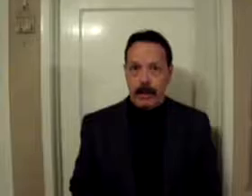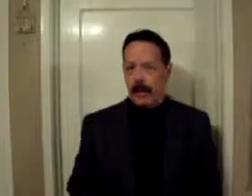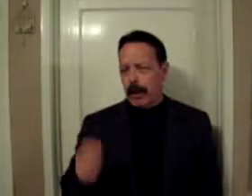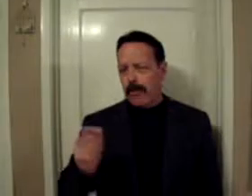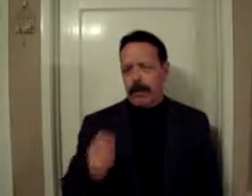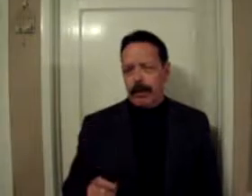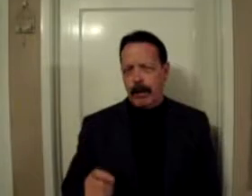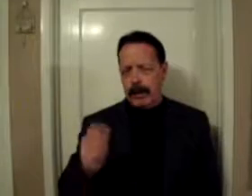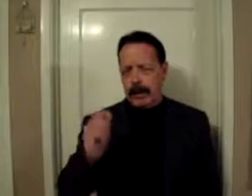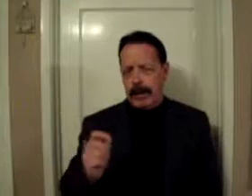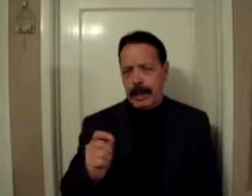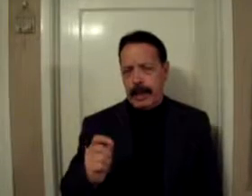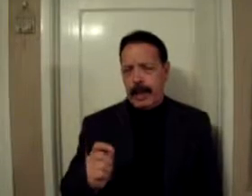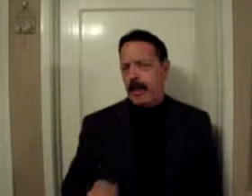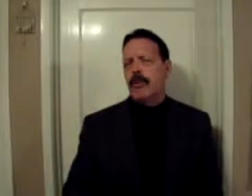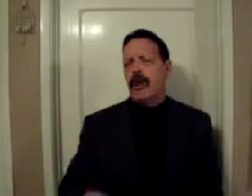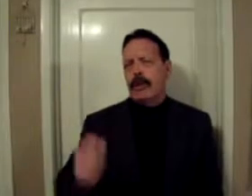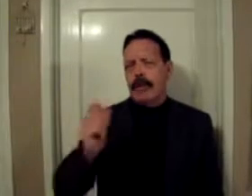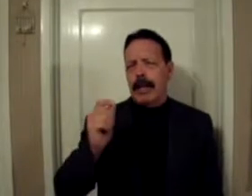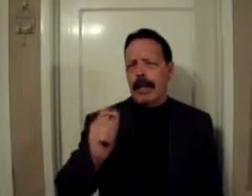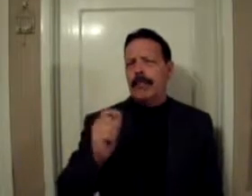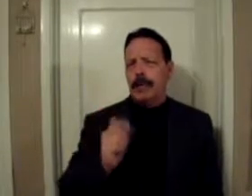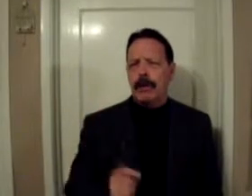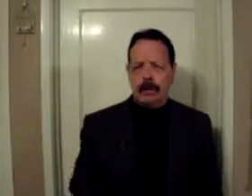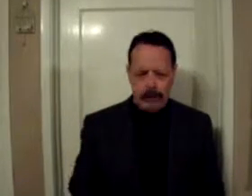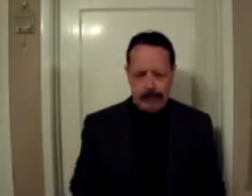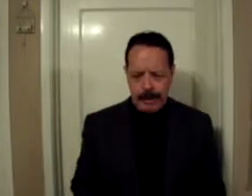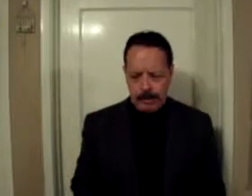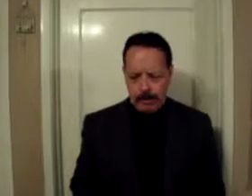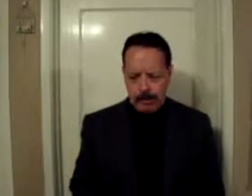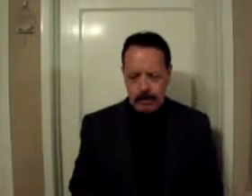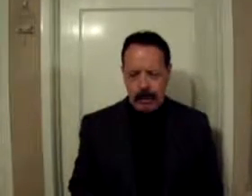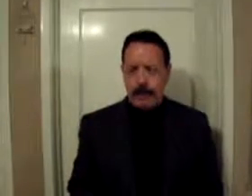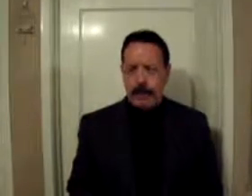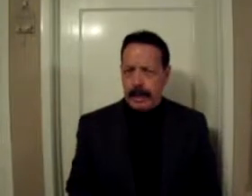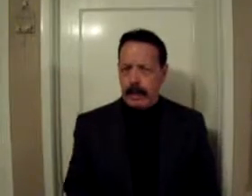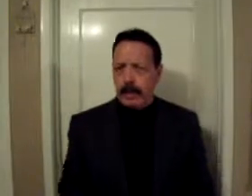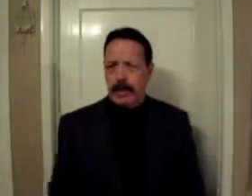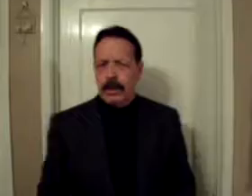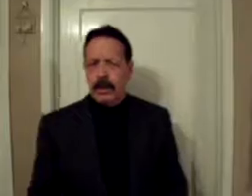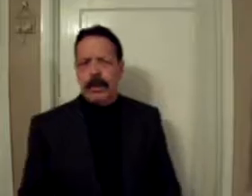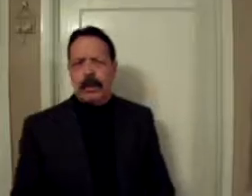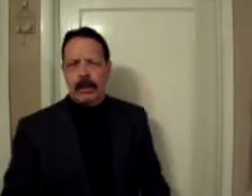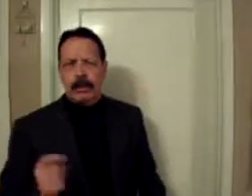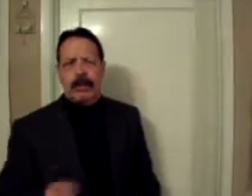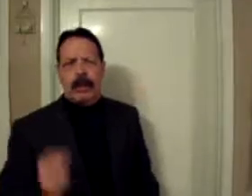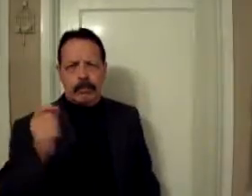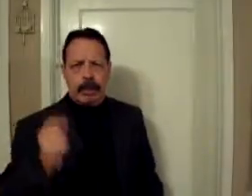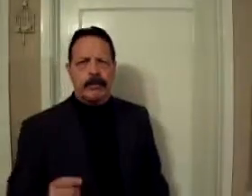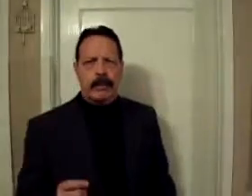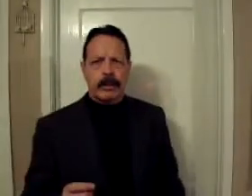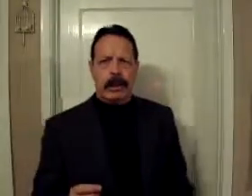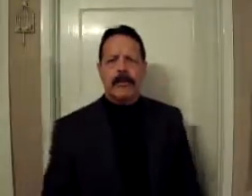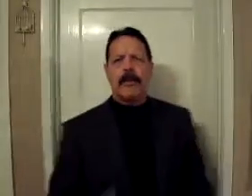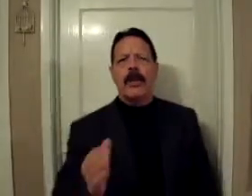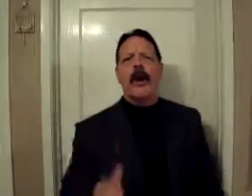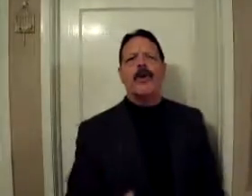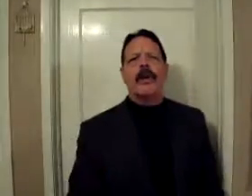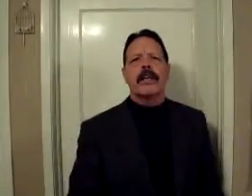You want to be without stain. You want to be unpolluted by this world. Next, you want to live a blameless life. No one